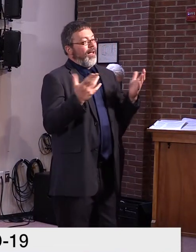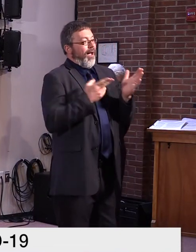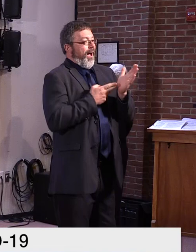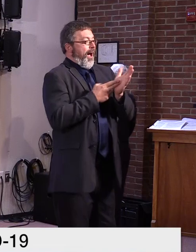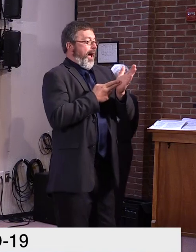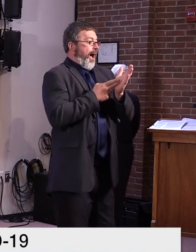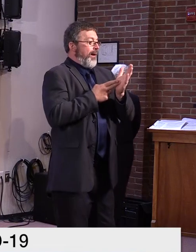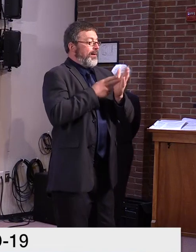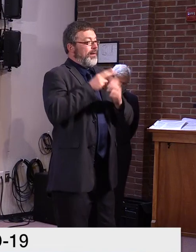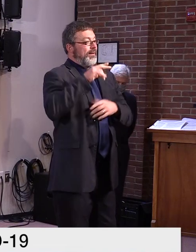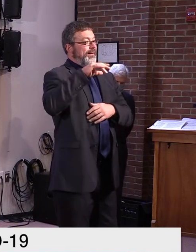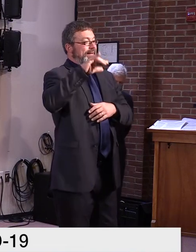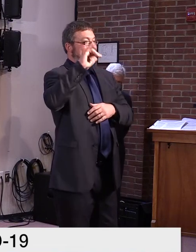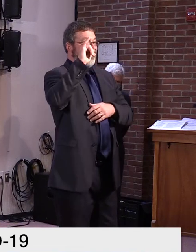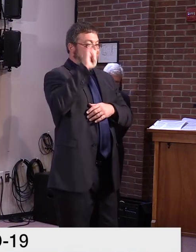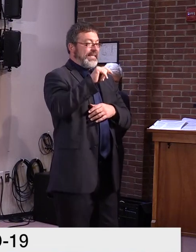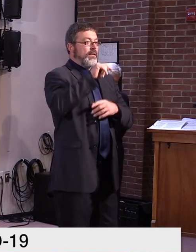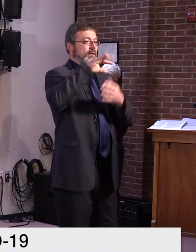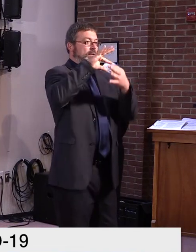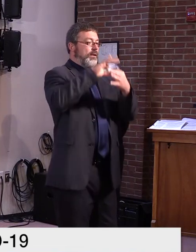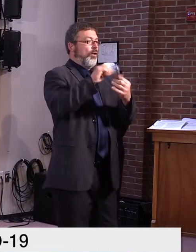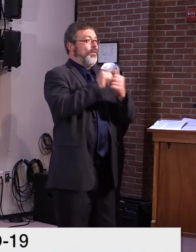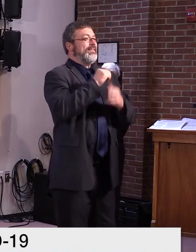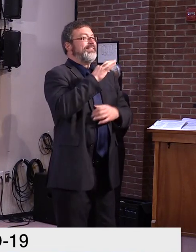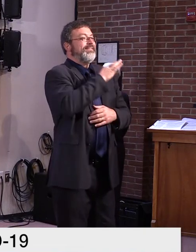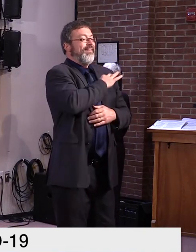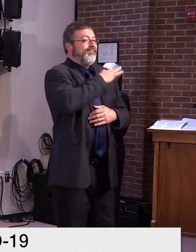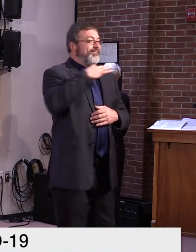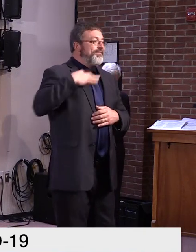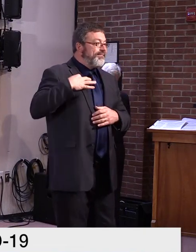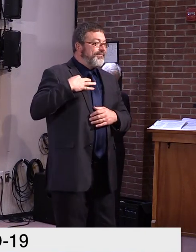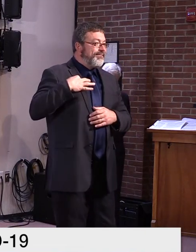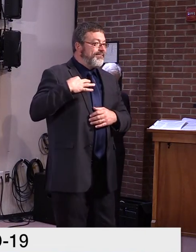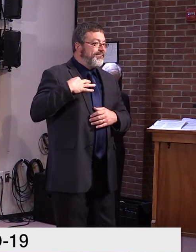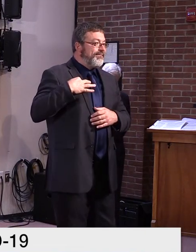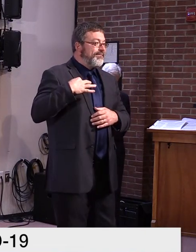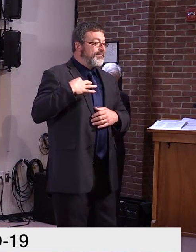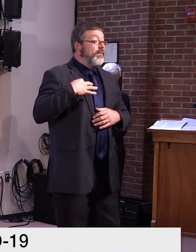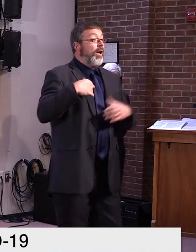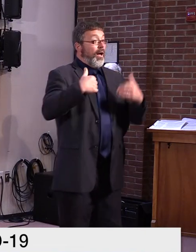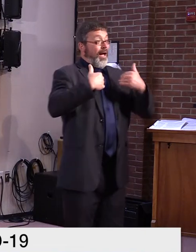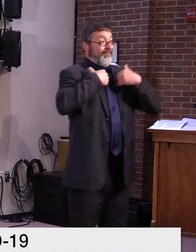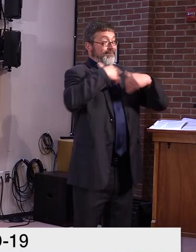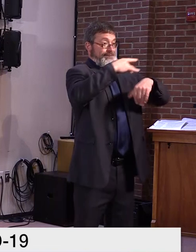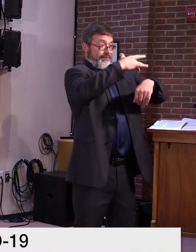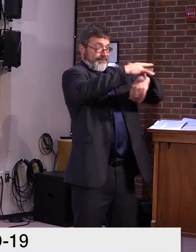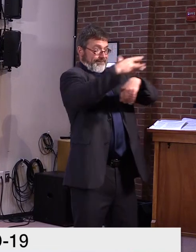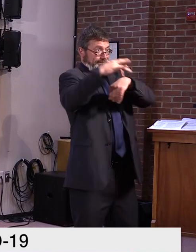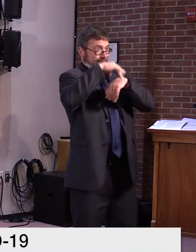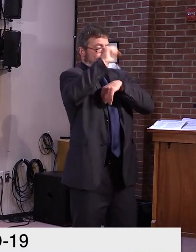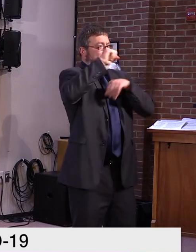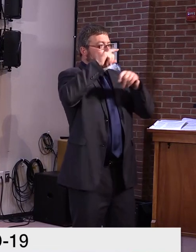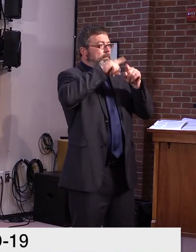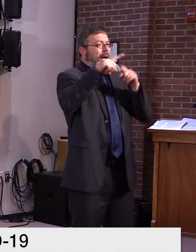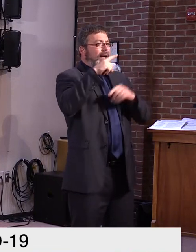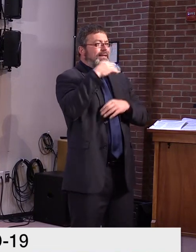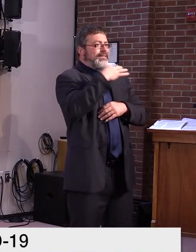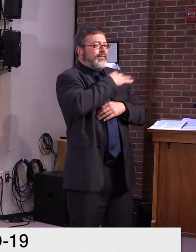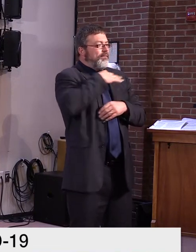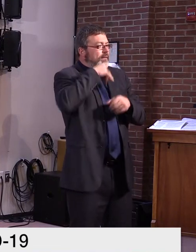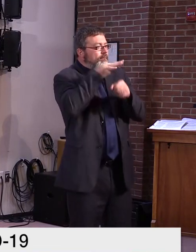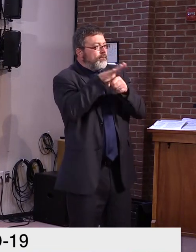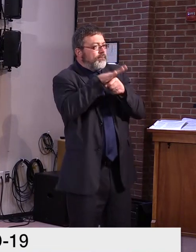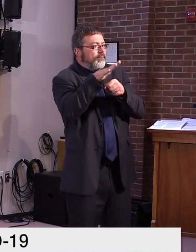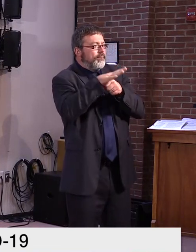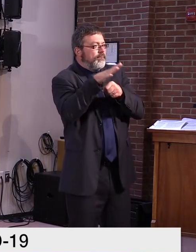um, that entity contracts with school districts for a certain number of spots and we had districts exceeding or contracted numbers at the last minute as well. So it